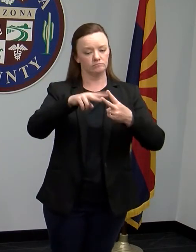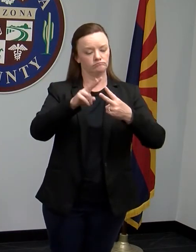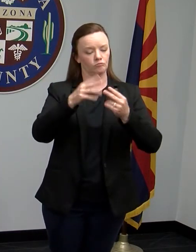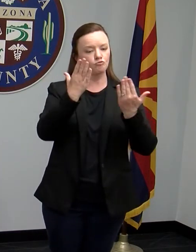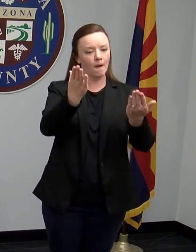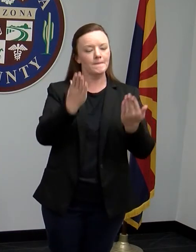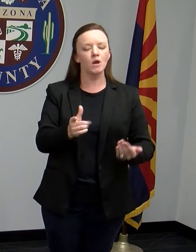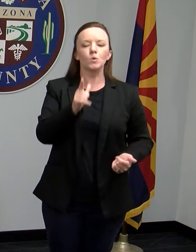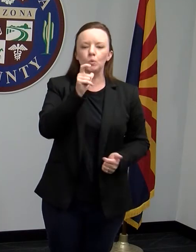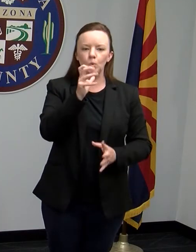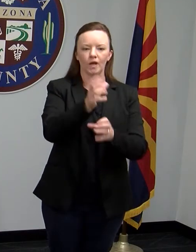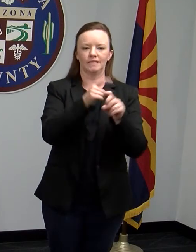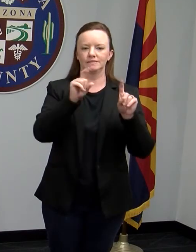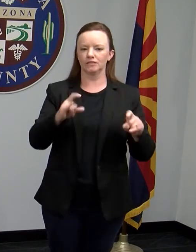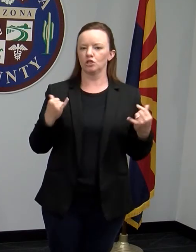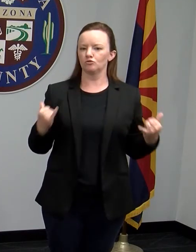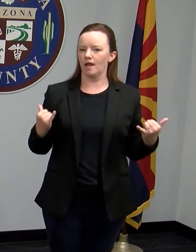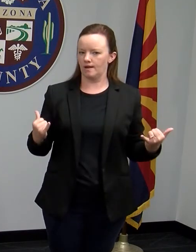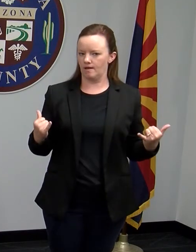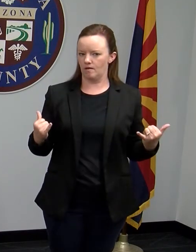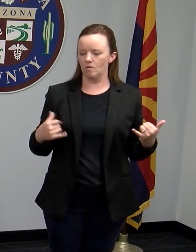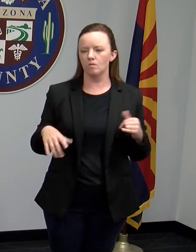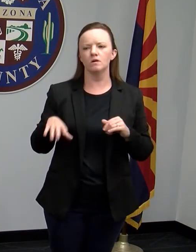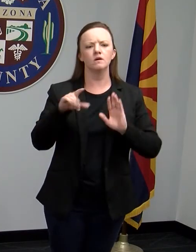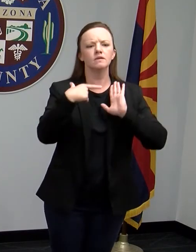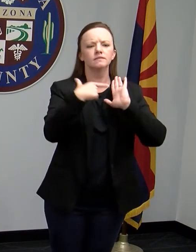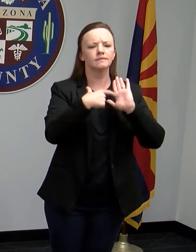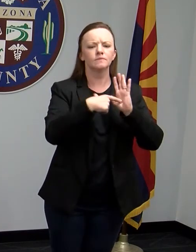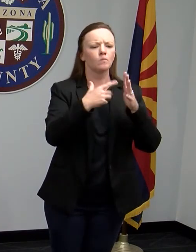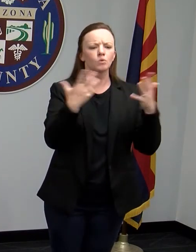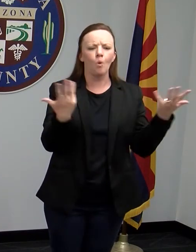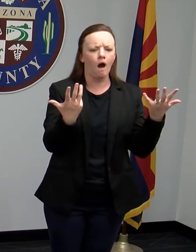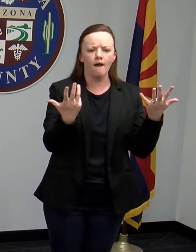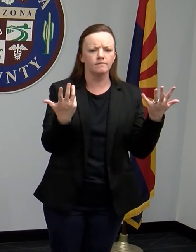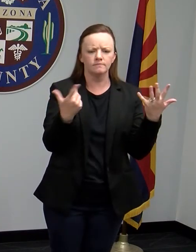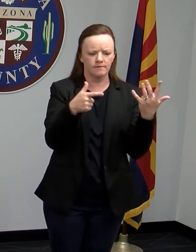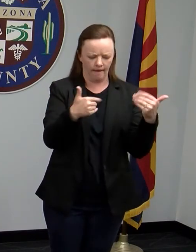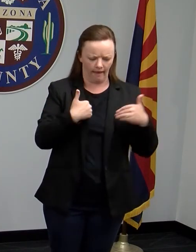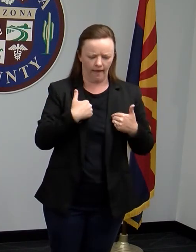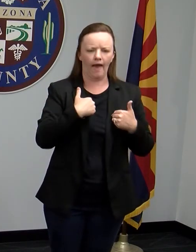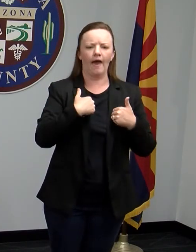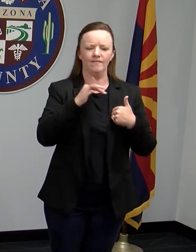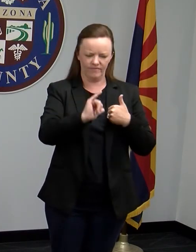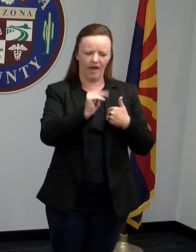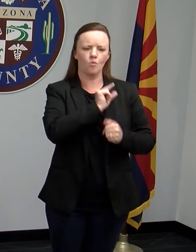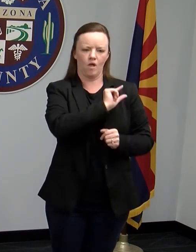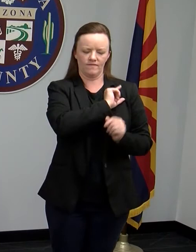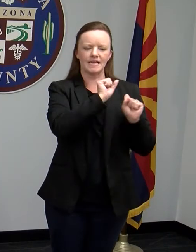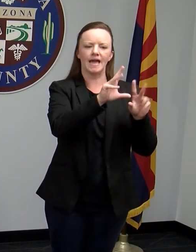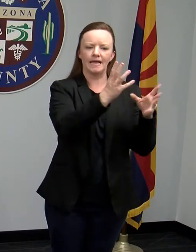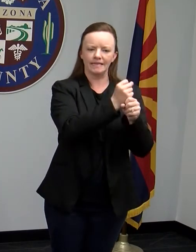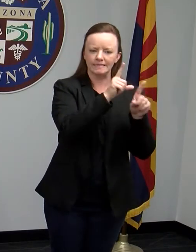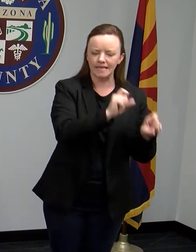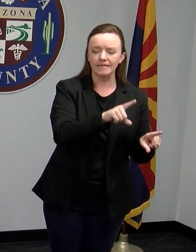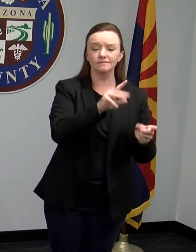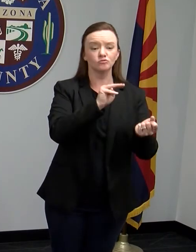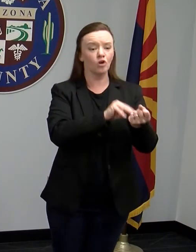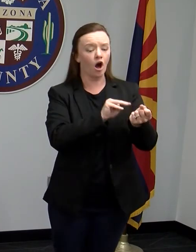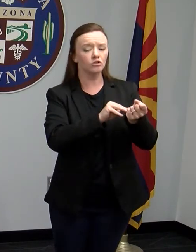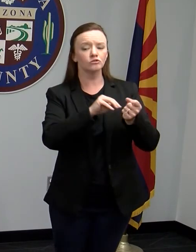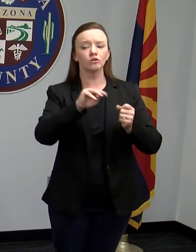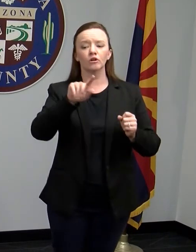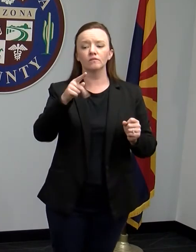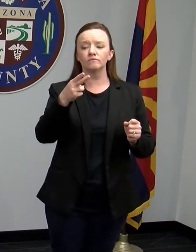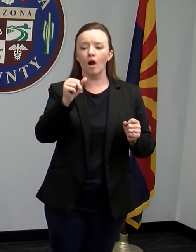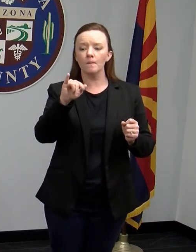be receiving testing at this time and what those symptoms are, how a doctor or a pharmacist is making those judgment calls at